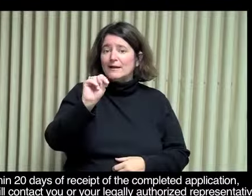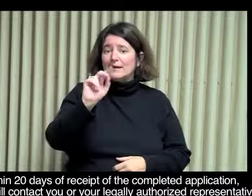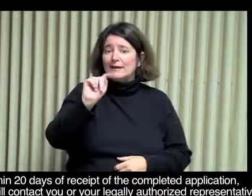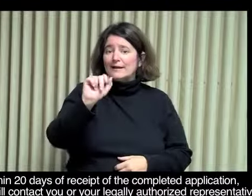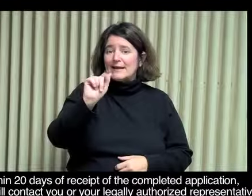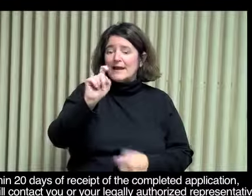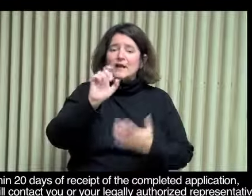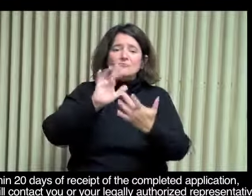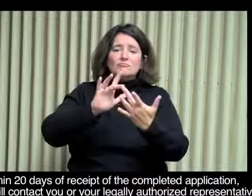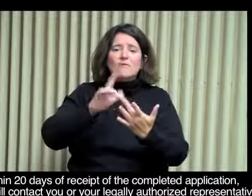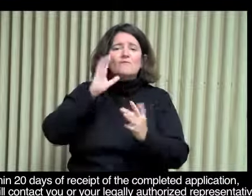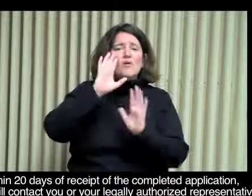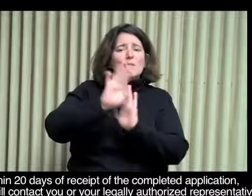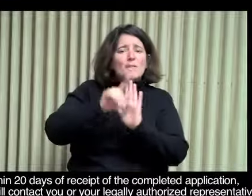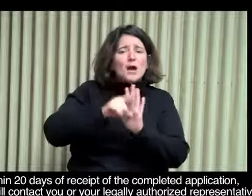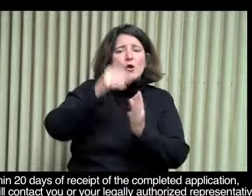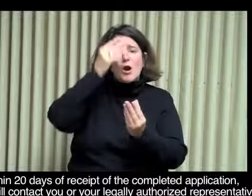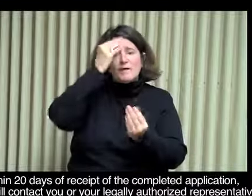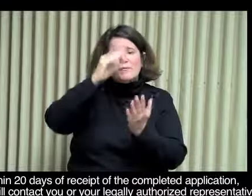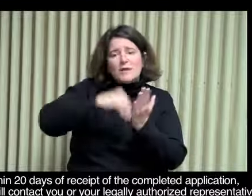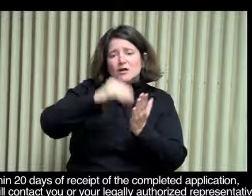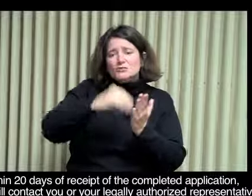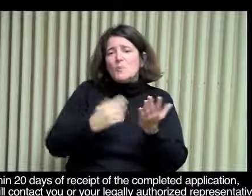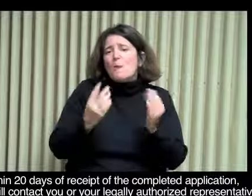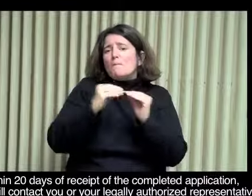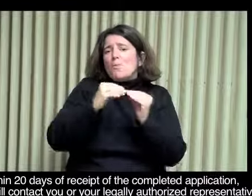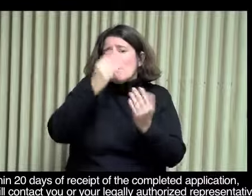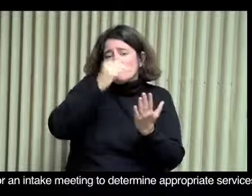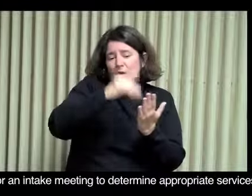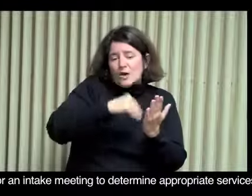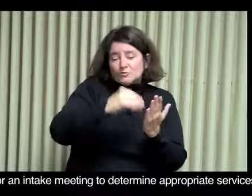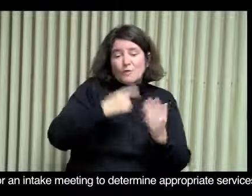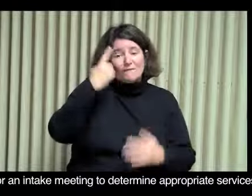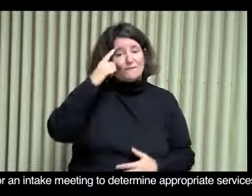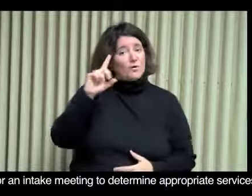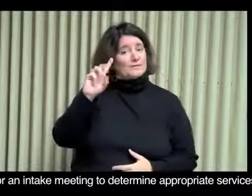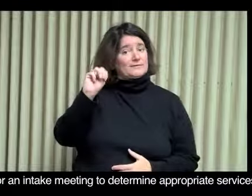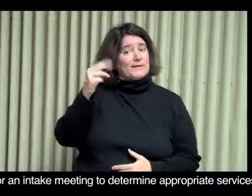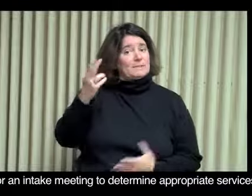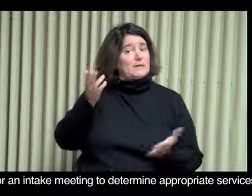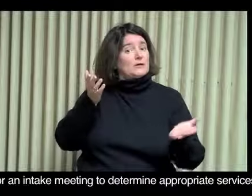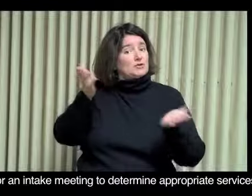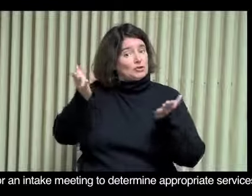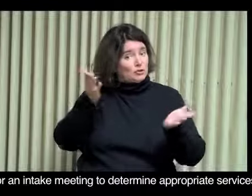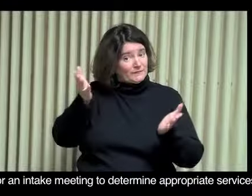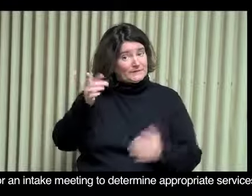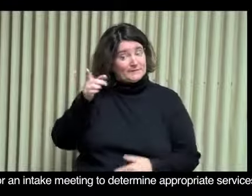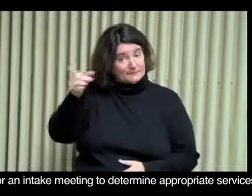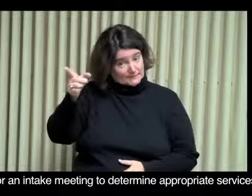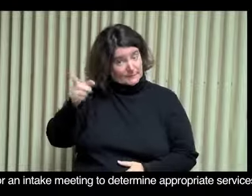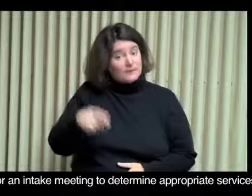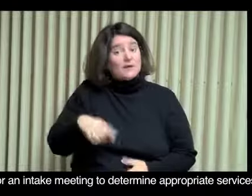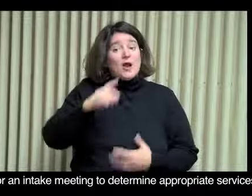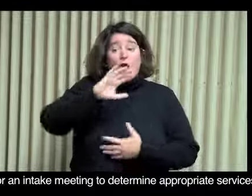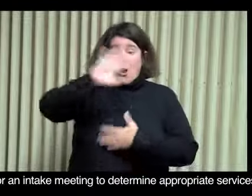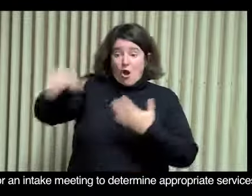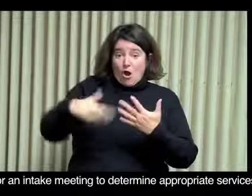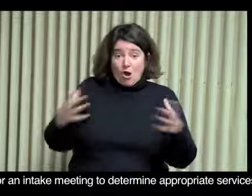contact you or your legally authorized representative, LAR, for an intake meeting to determine